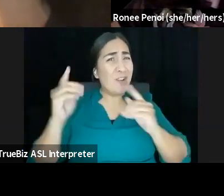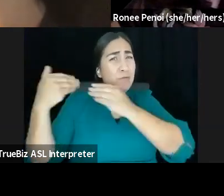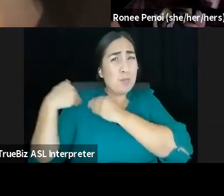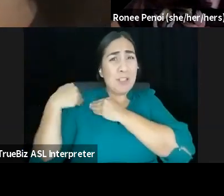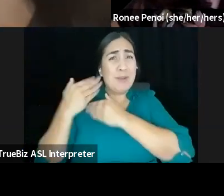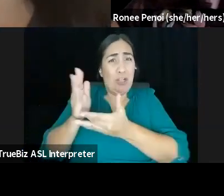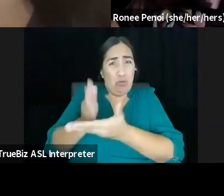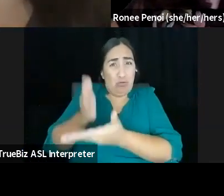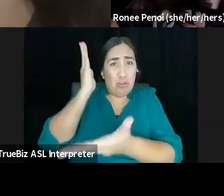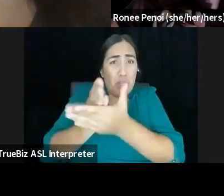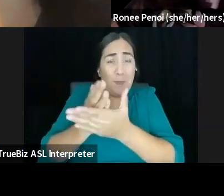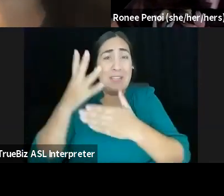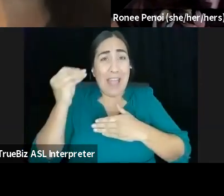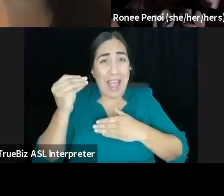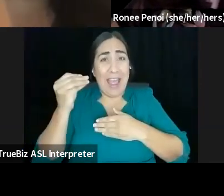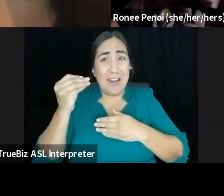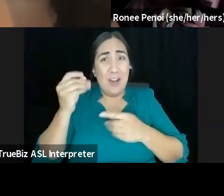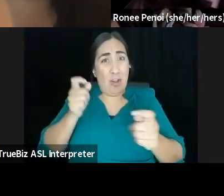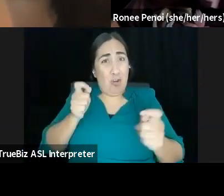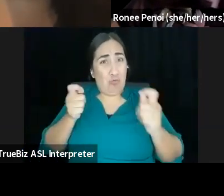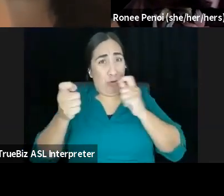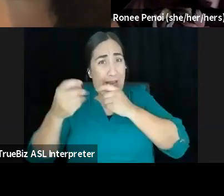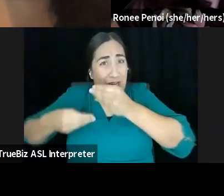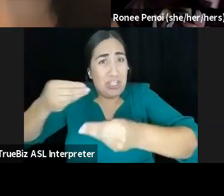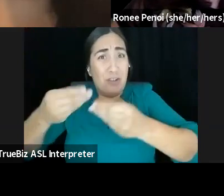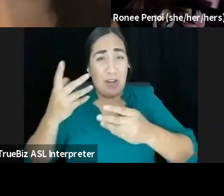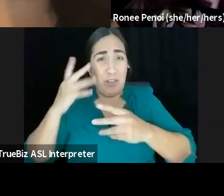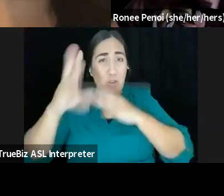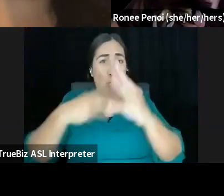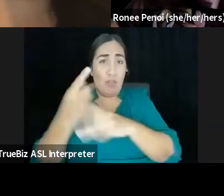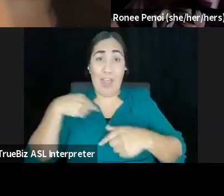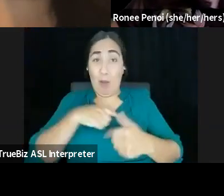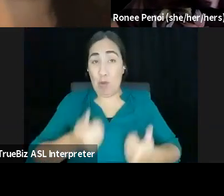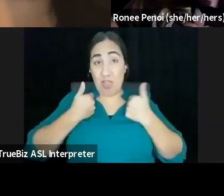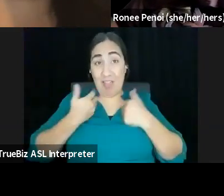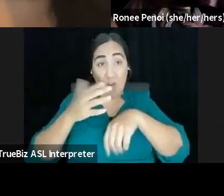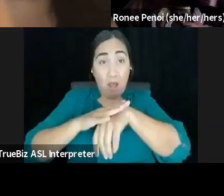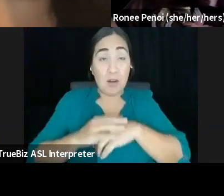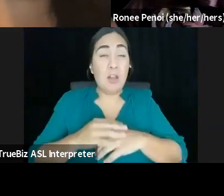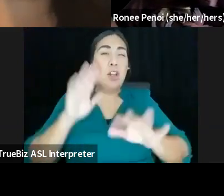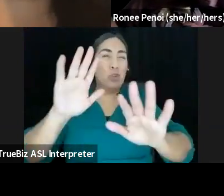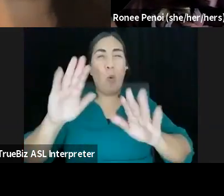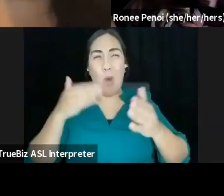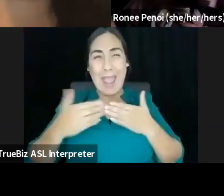the world that we live in. And so anyway, my, my point is like, those kinds of questions